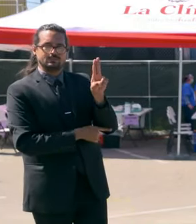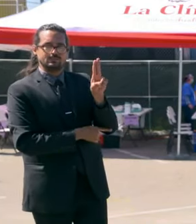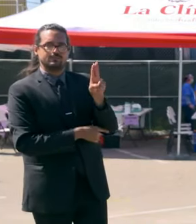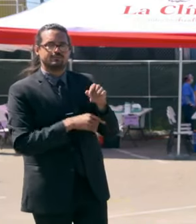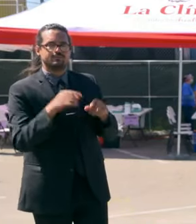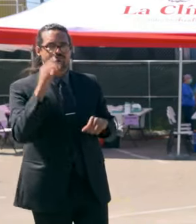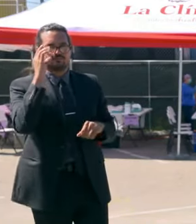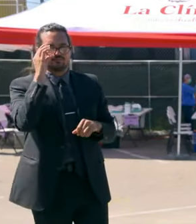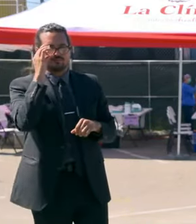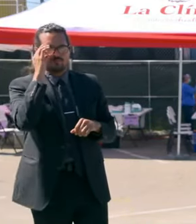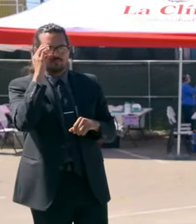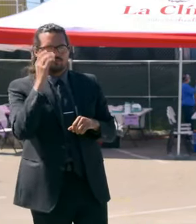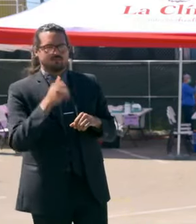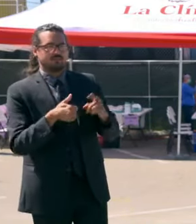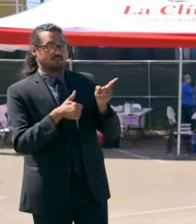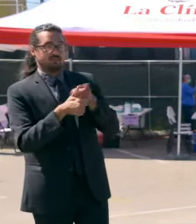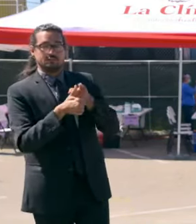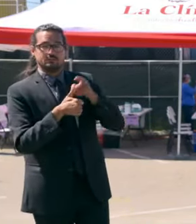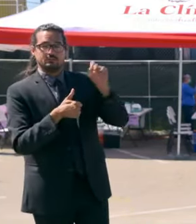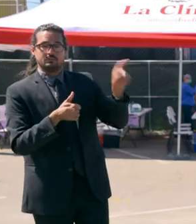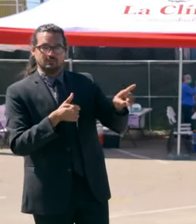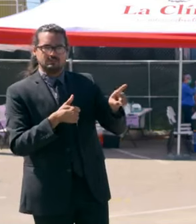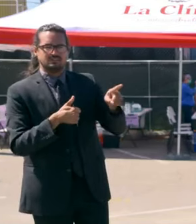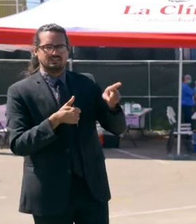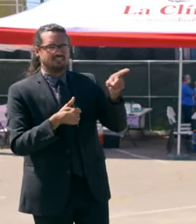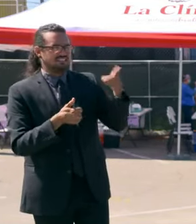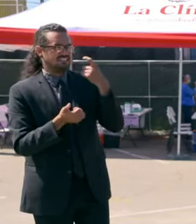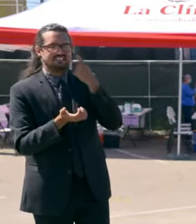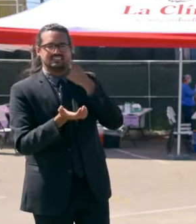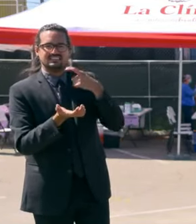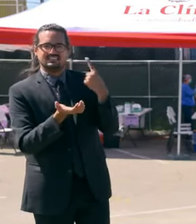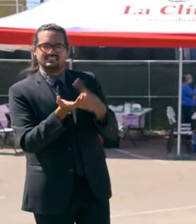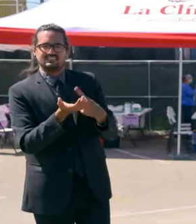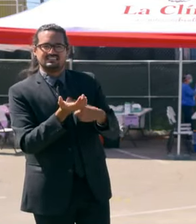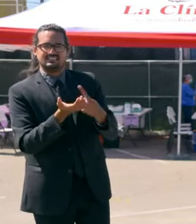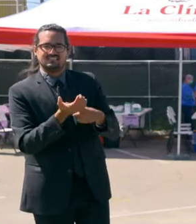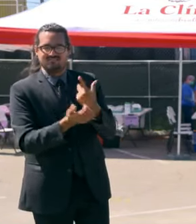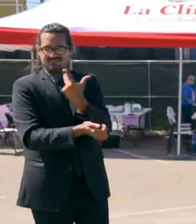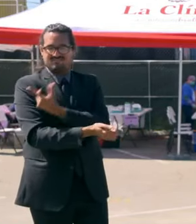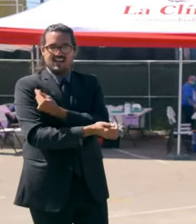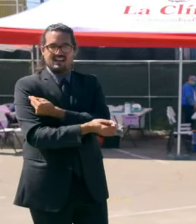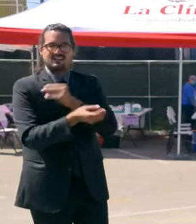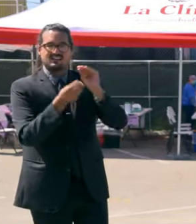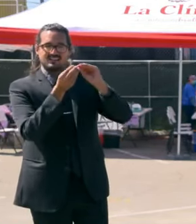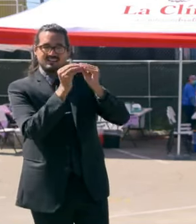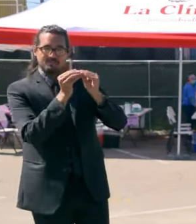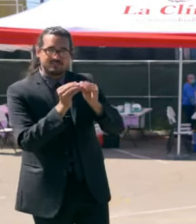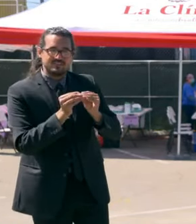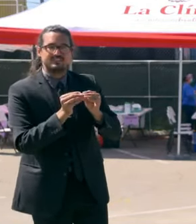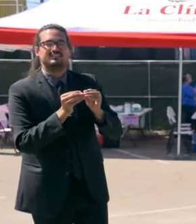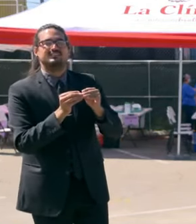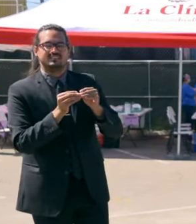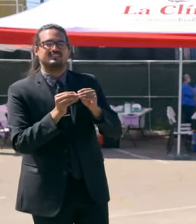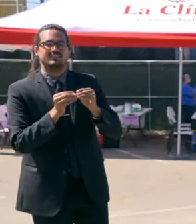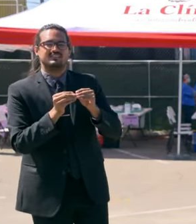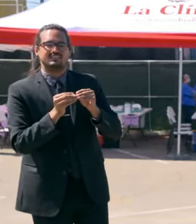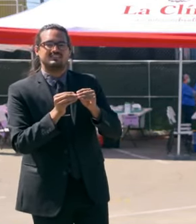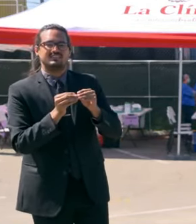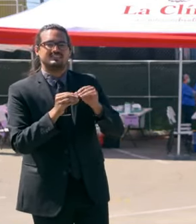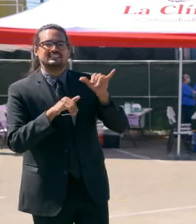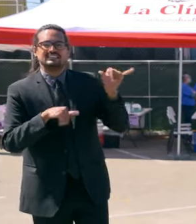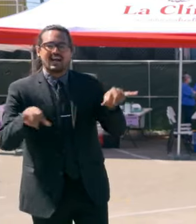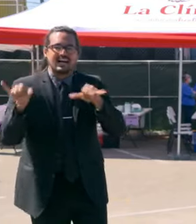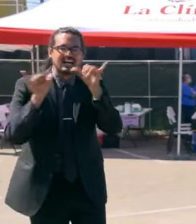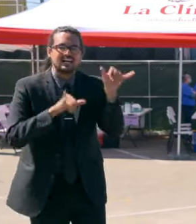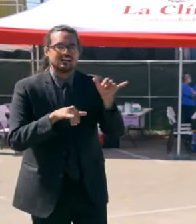for you. Number one, obviously, we've talked about a number of the vaccine standards and requirements the state has put in place. Are there thoughts to expand that